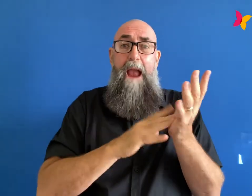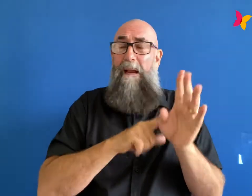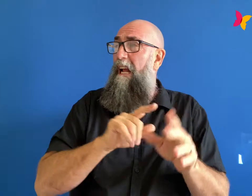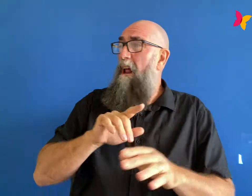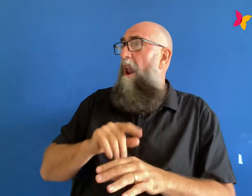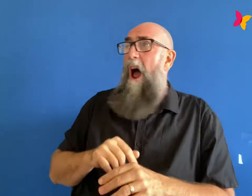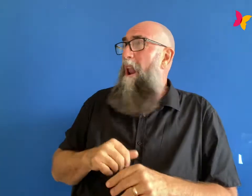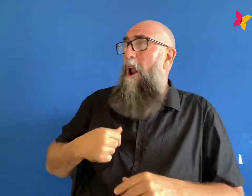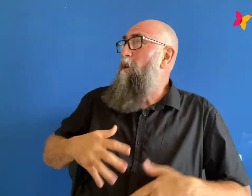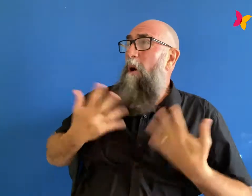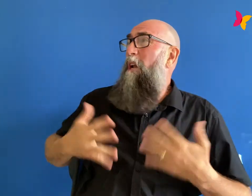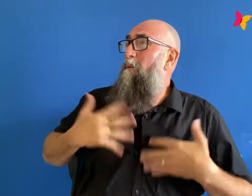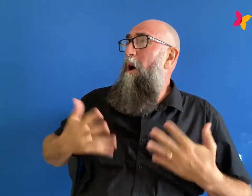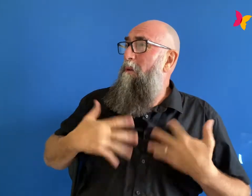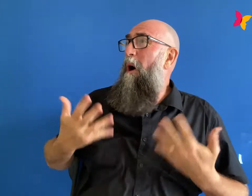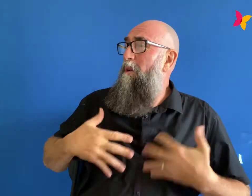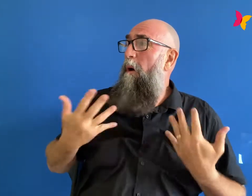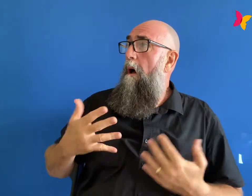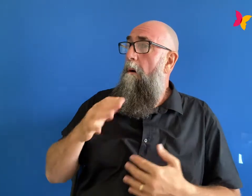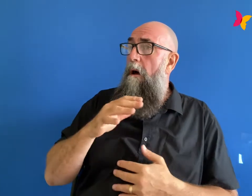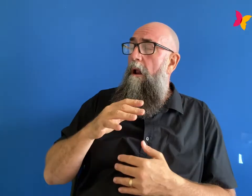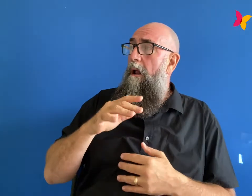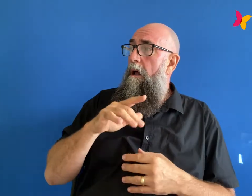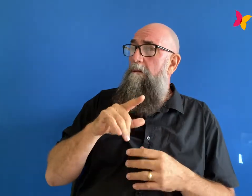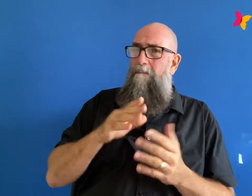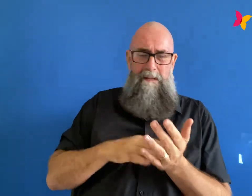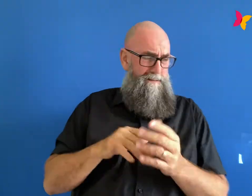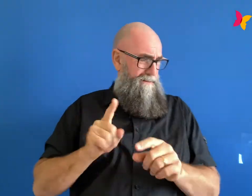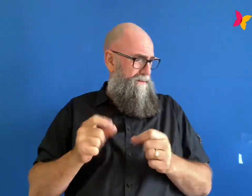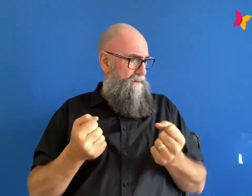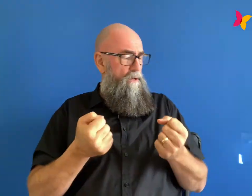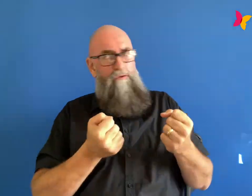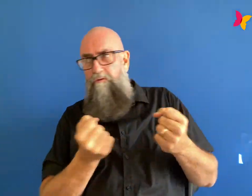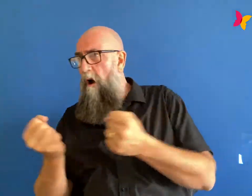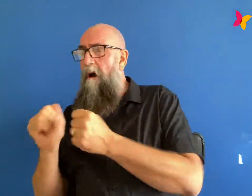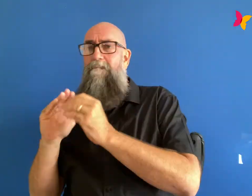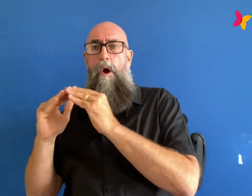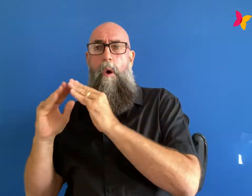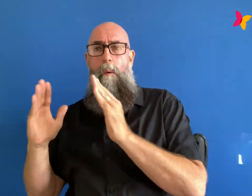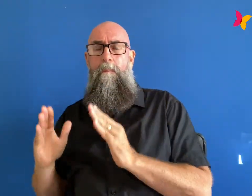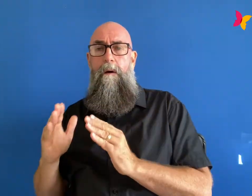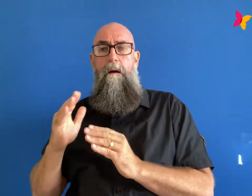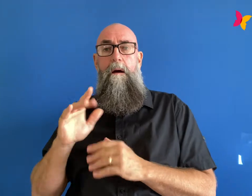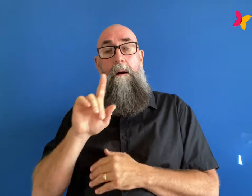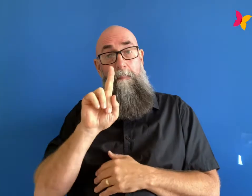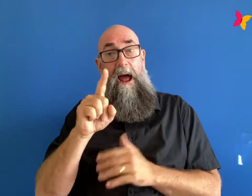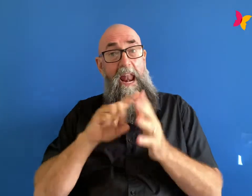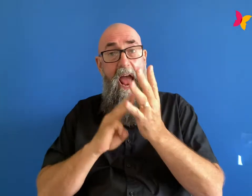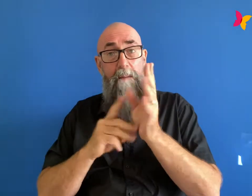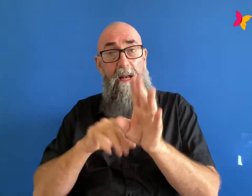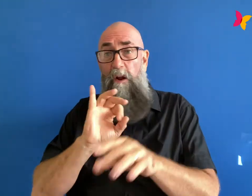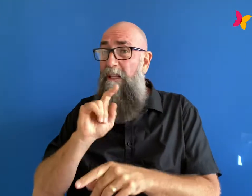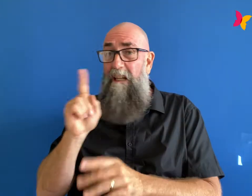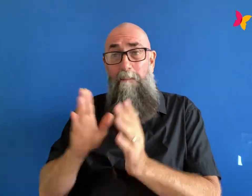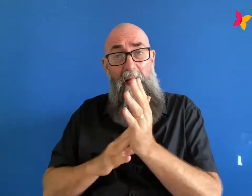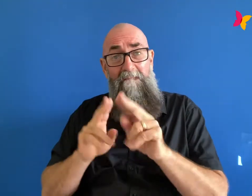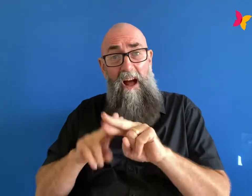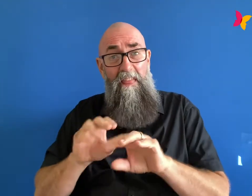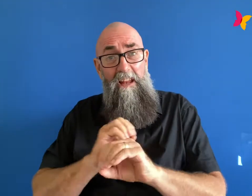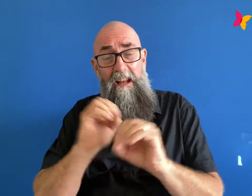school with either of her parents and so it started to cause these tensions at home they're just like you need to go to school go to school